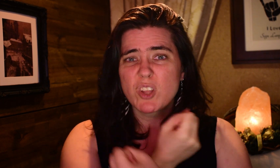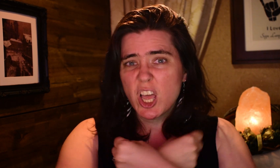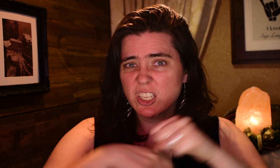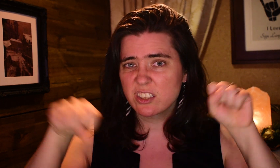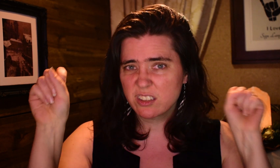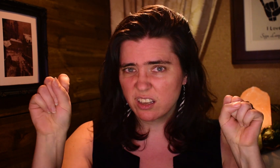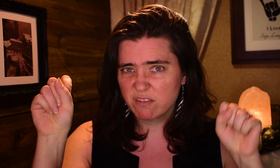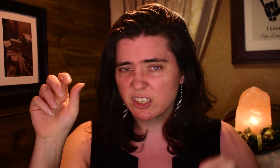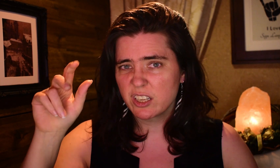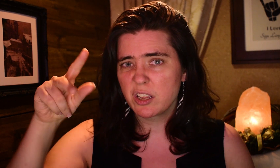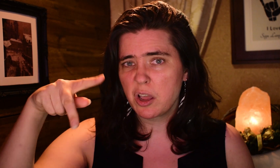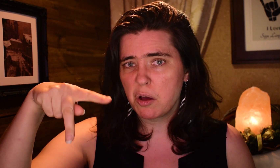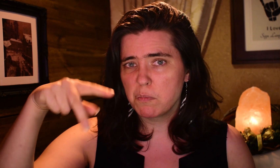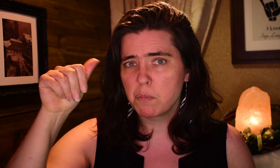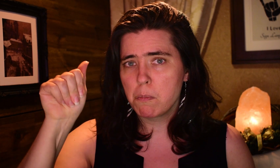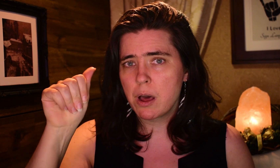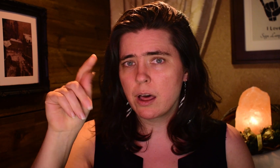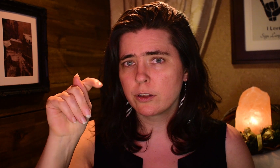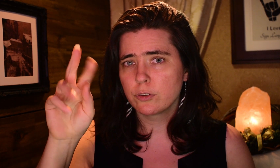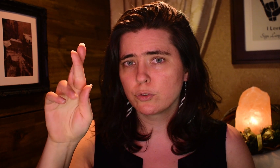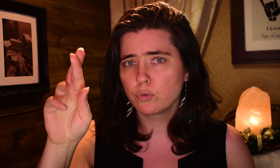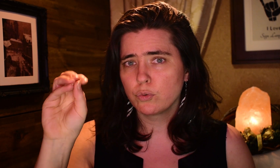I was a safety patrol.